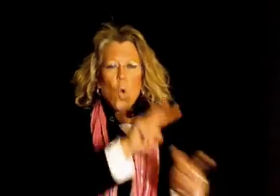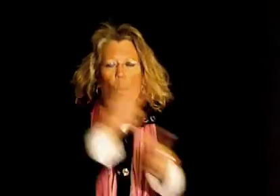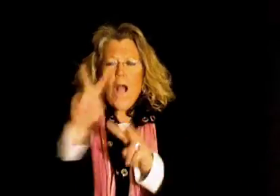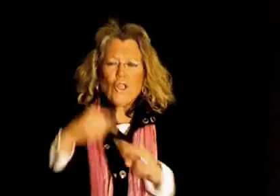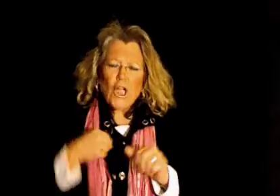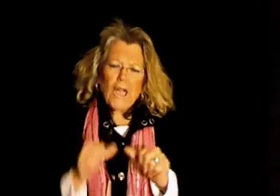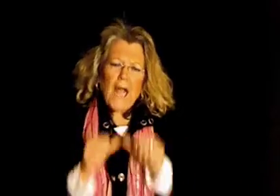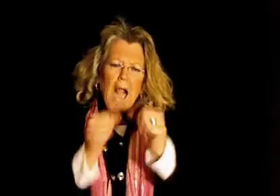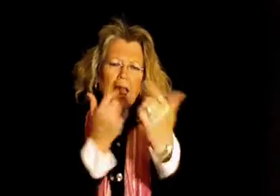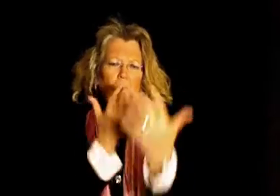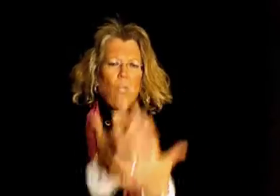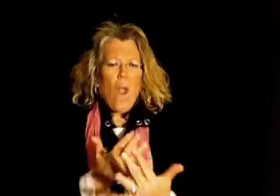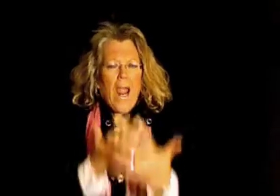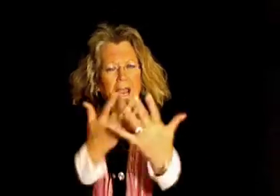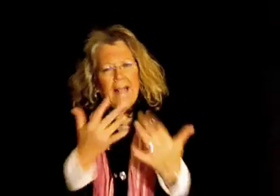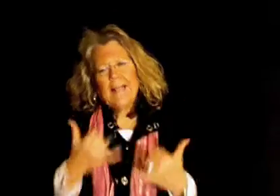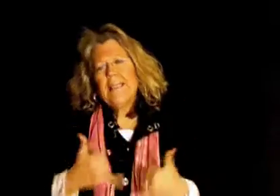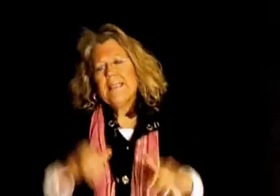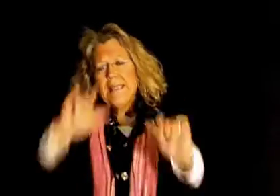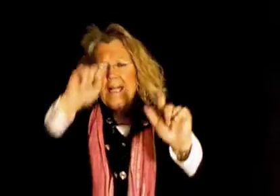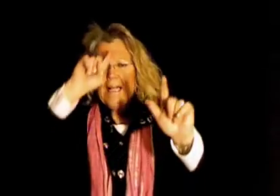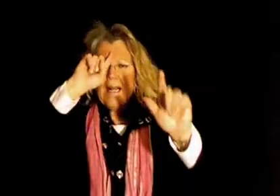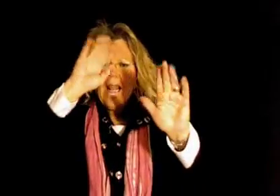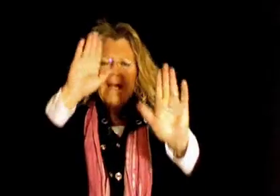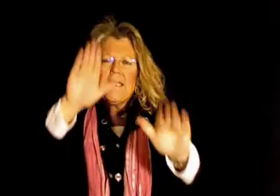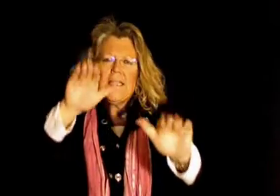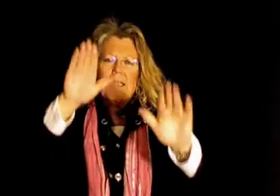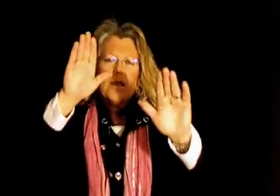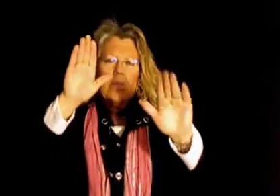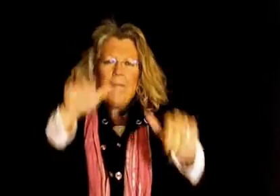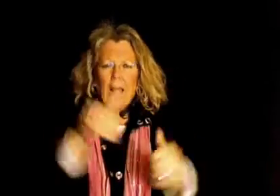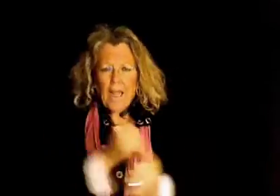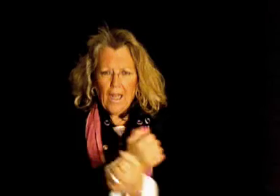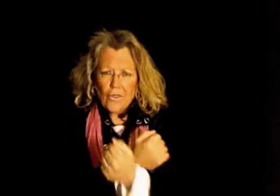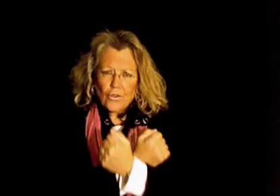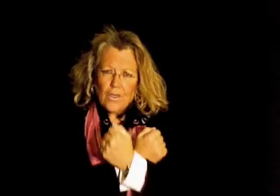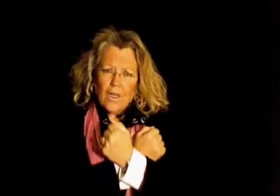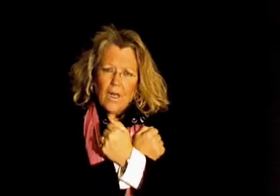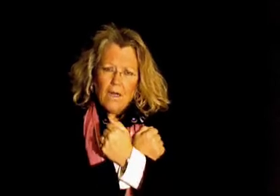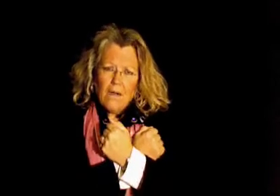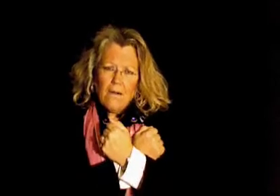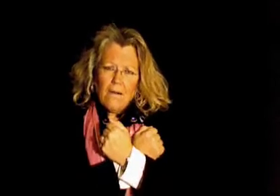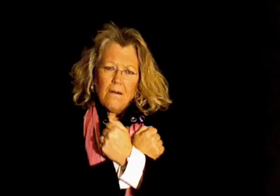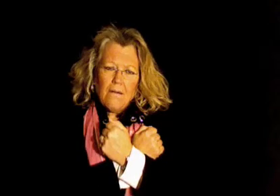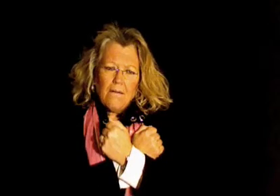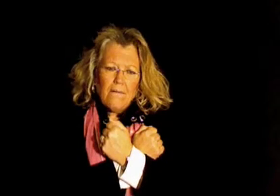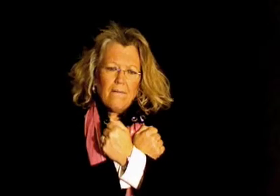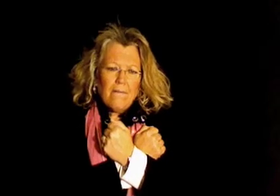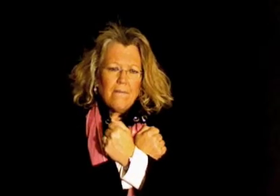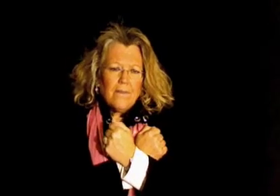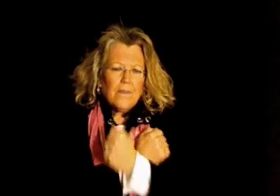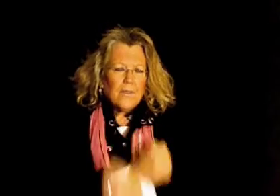Watching, I keep waiting, still until I'm tearing up